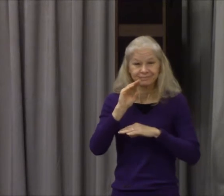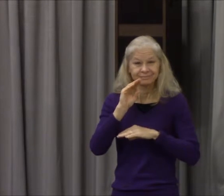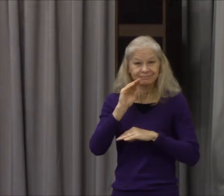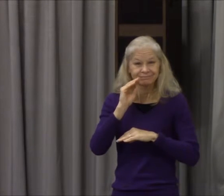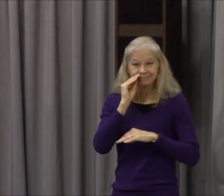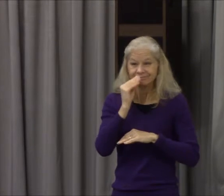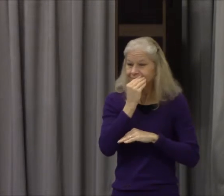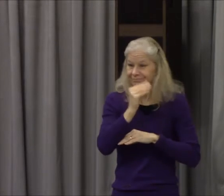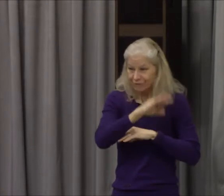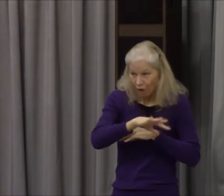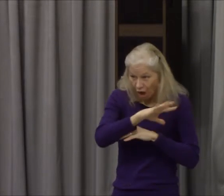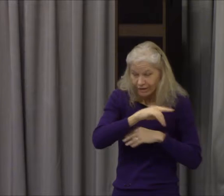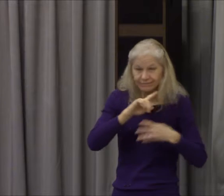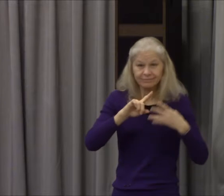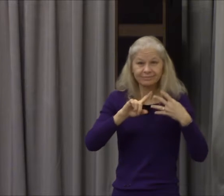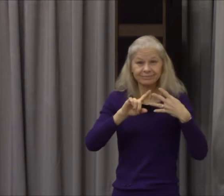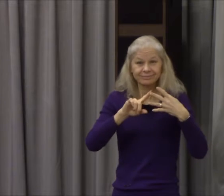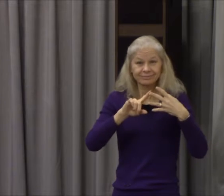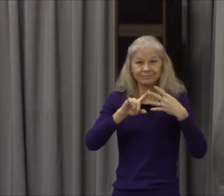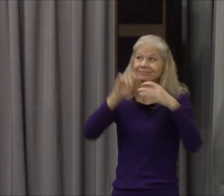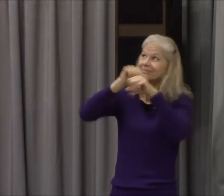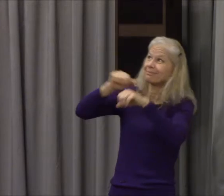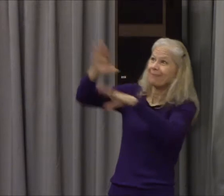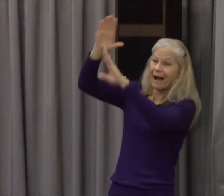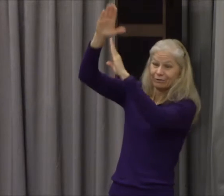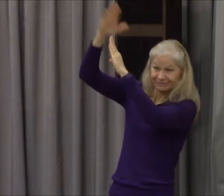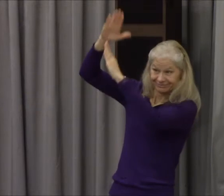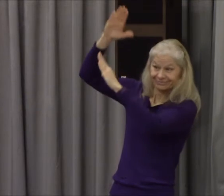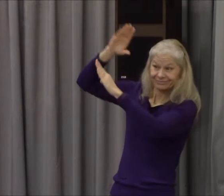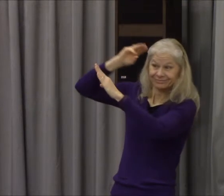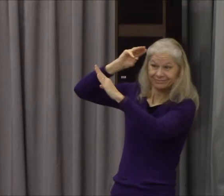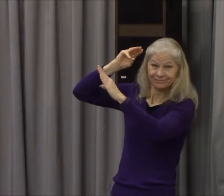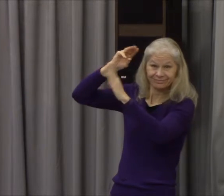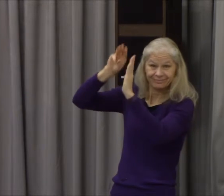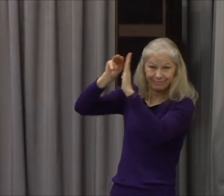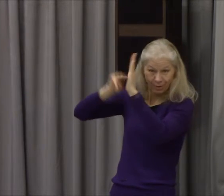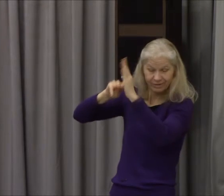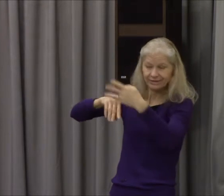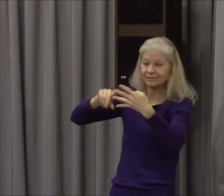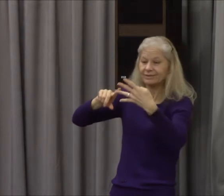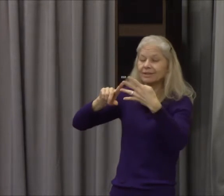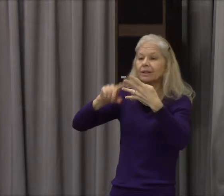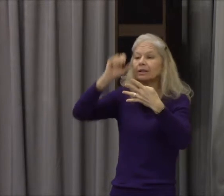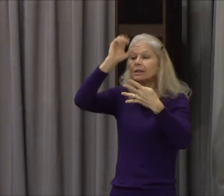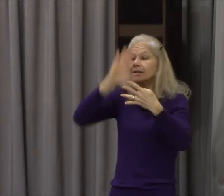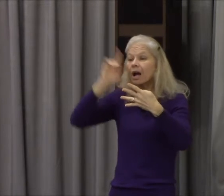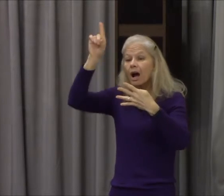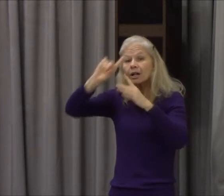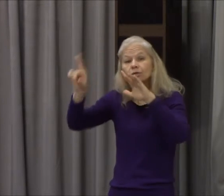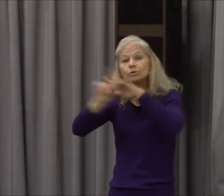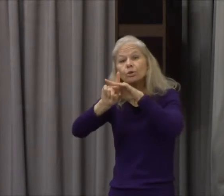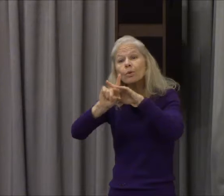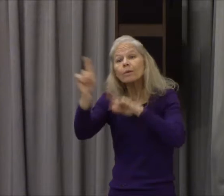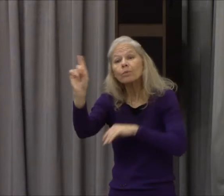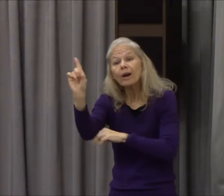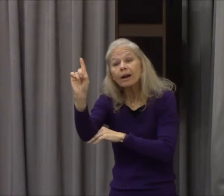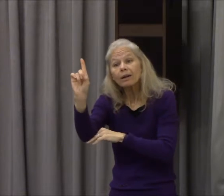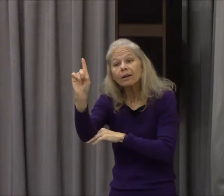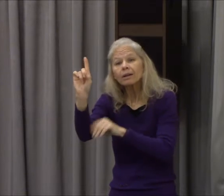Mount Calvary and showed us what our Savior from sin or we could say he showed us the